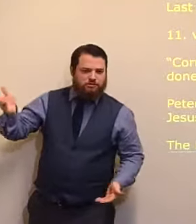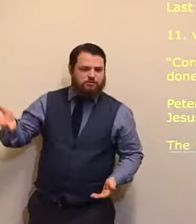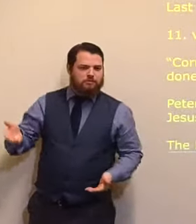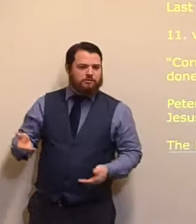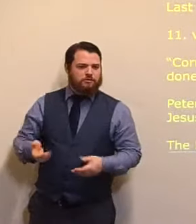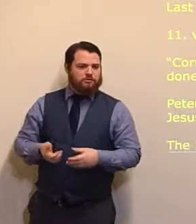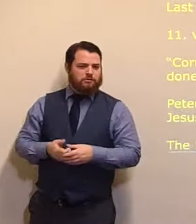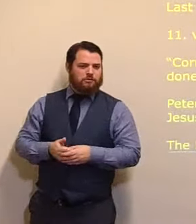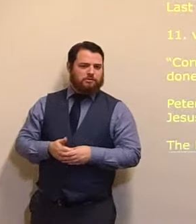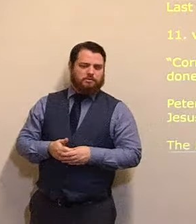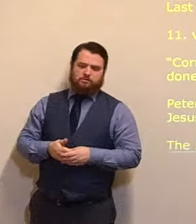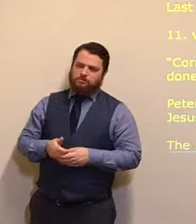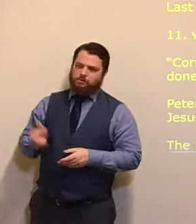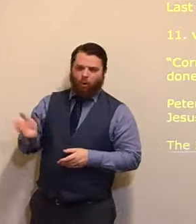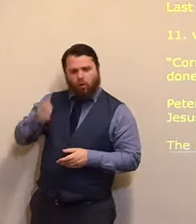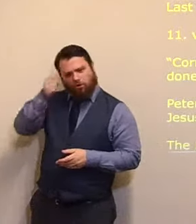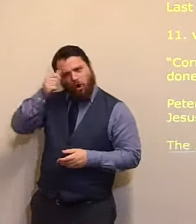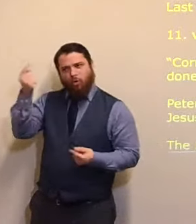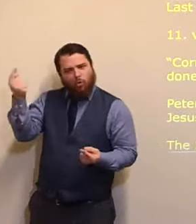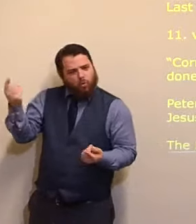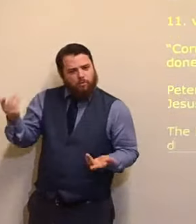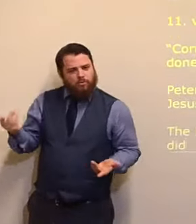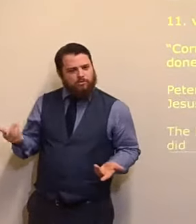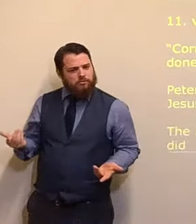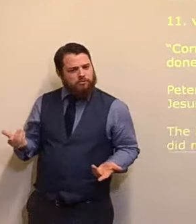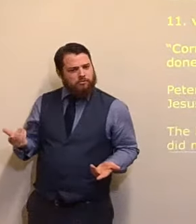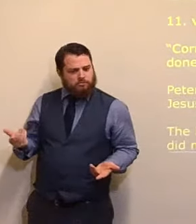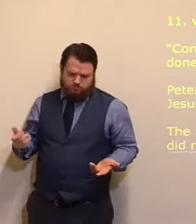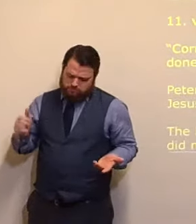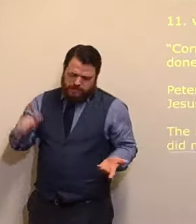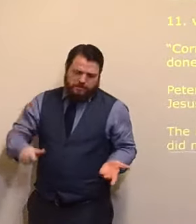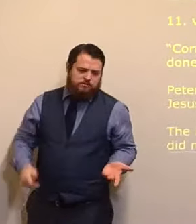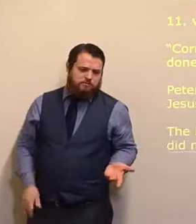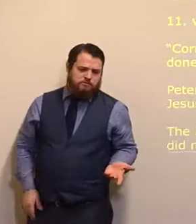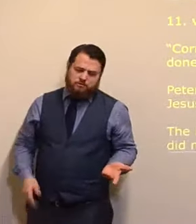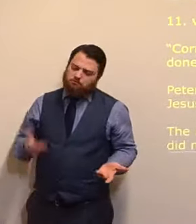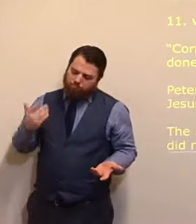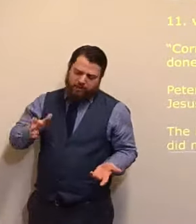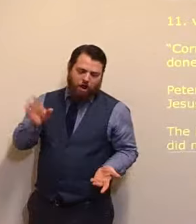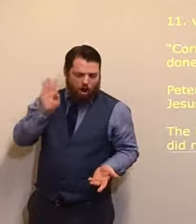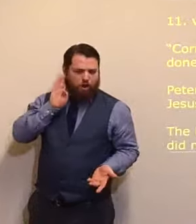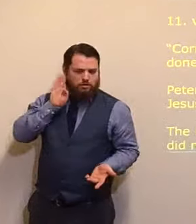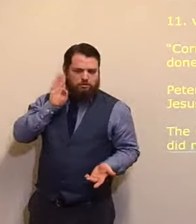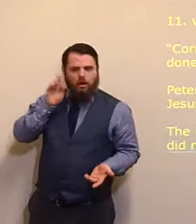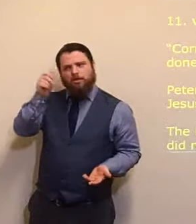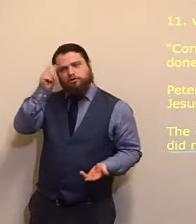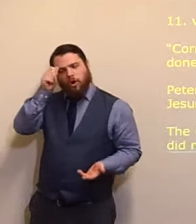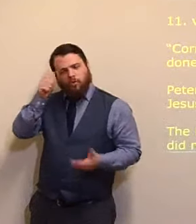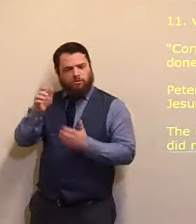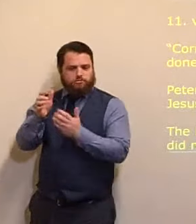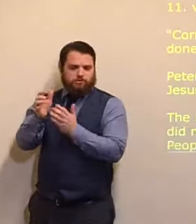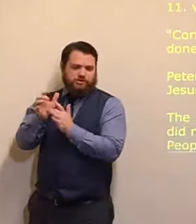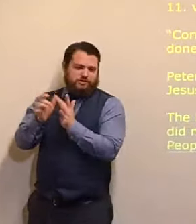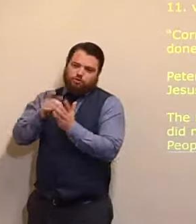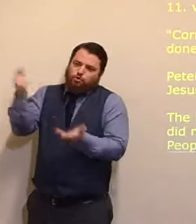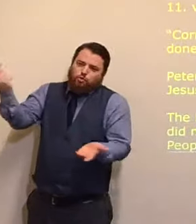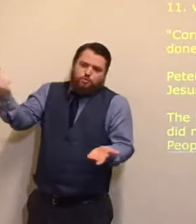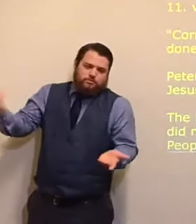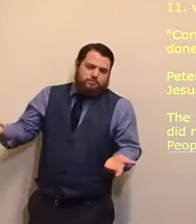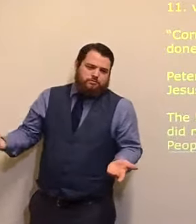person, and the work, of the Lord Jesus Christ. This is expounded to us, exposed for us, in the Bible. Nothing